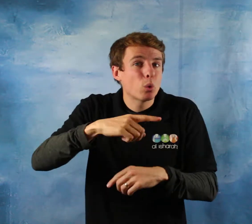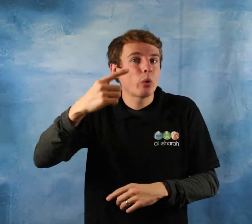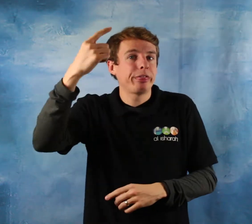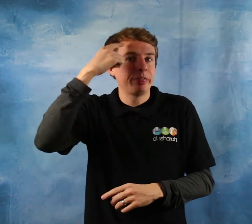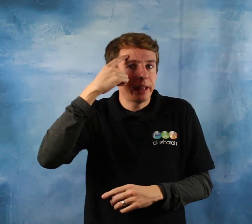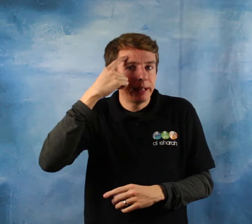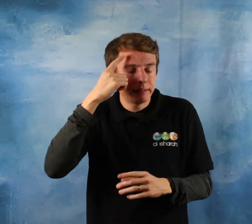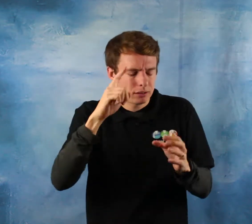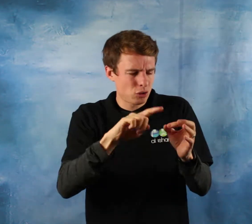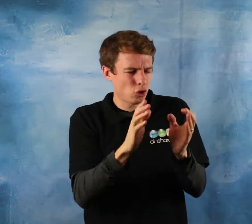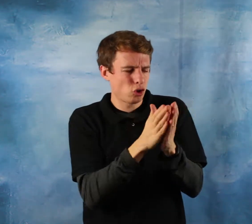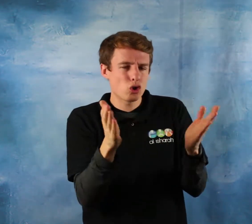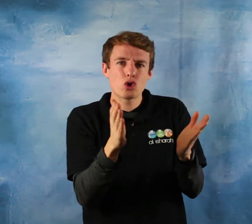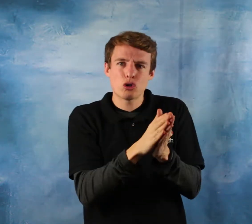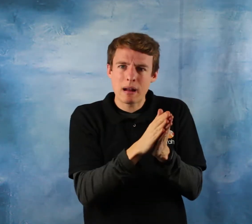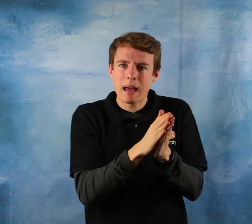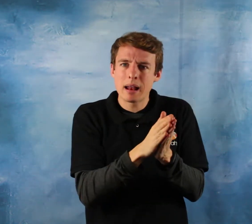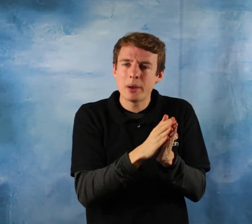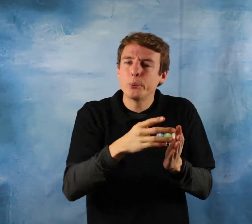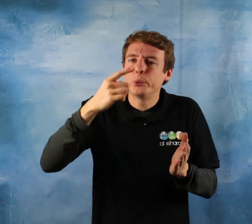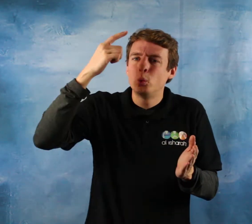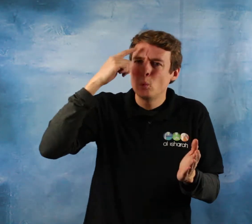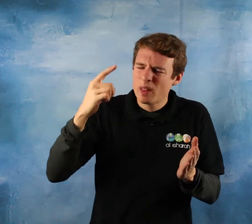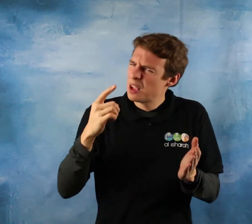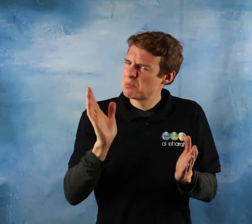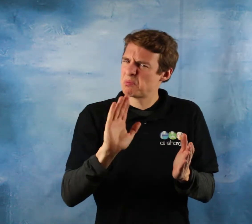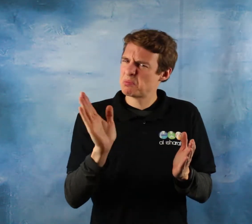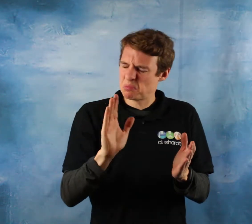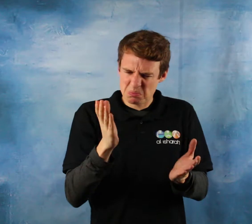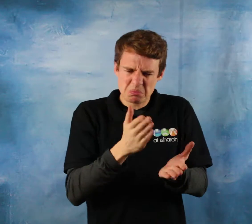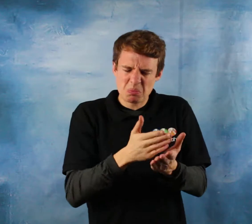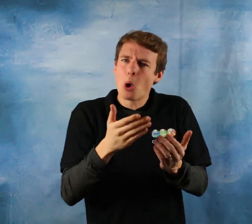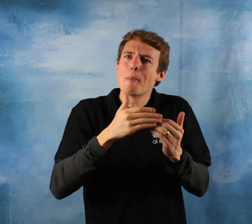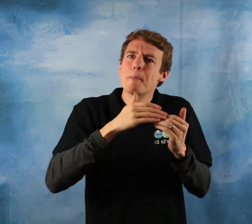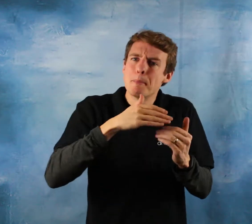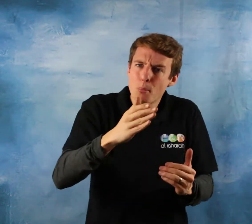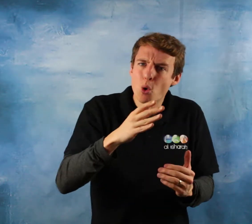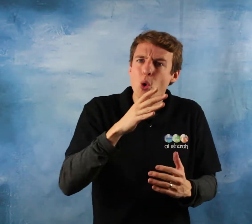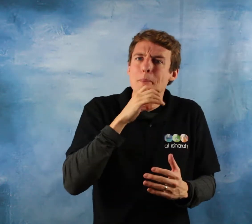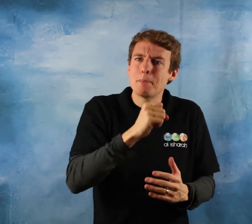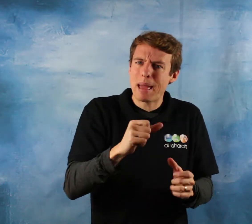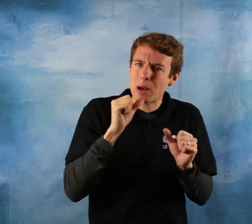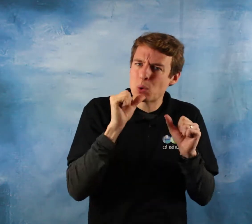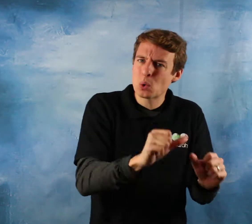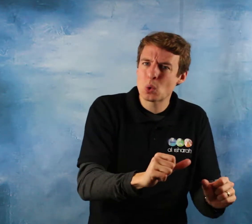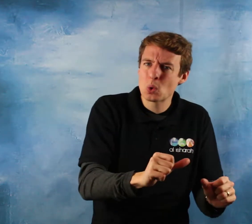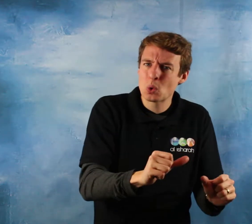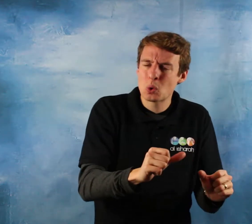Men are maintainers of women and you will find improper translations where it says Men are superior